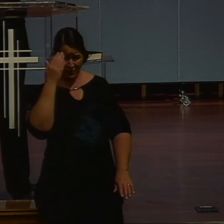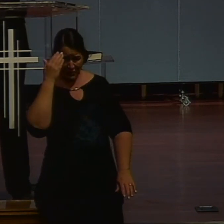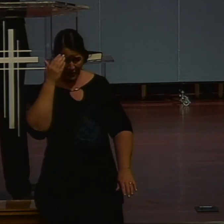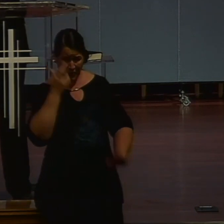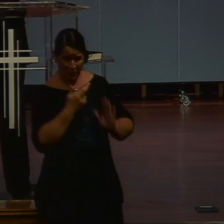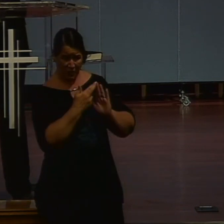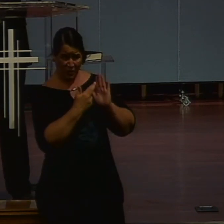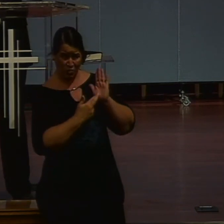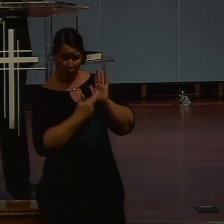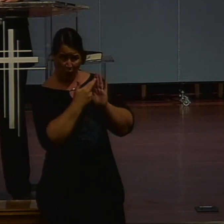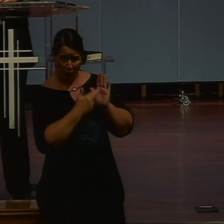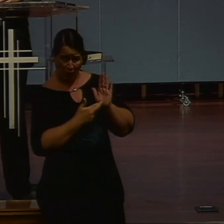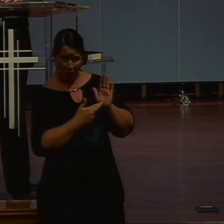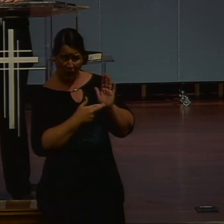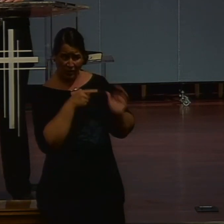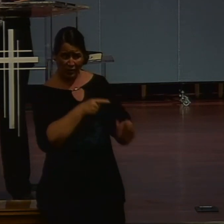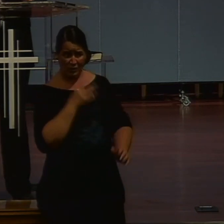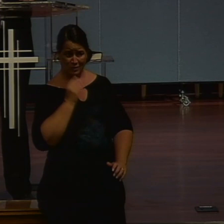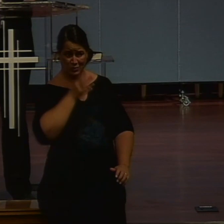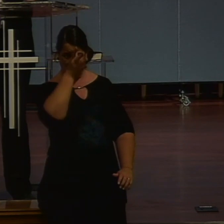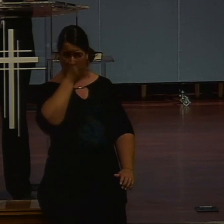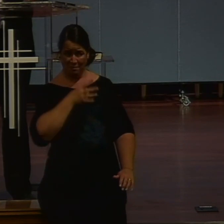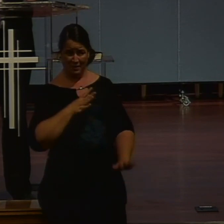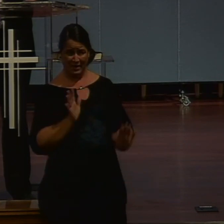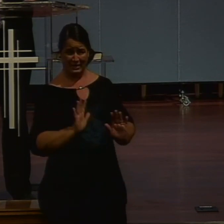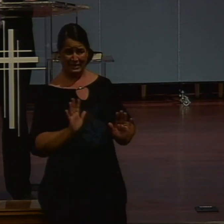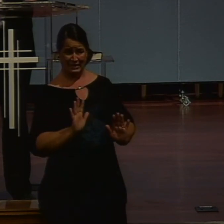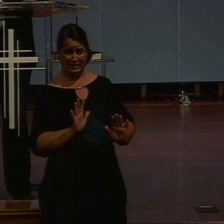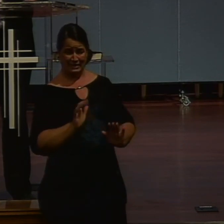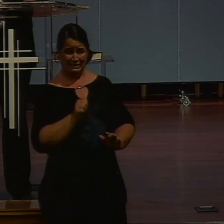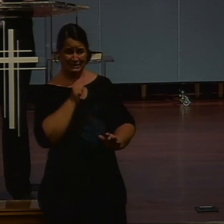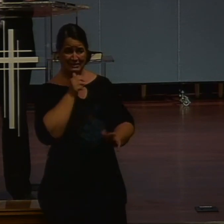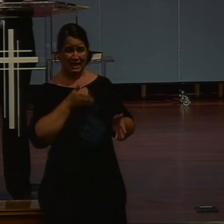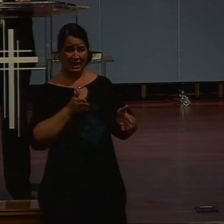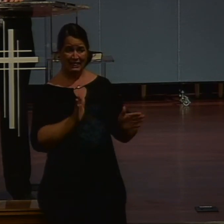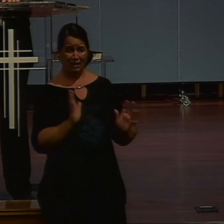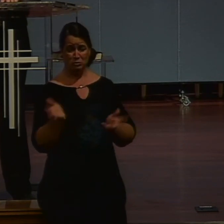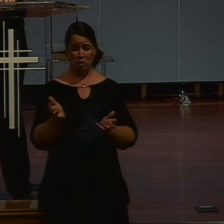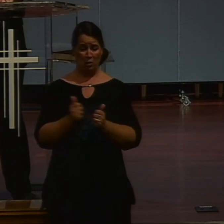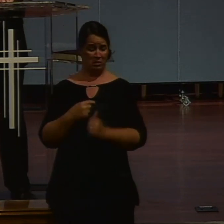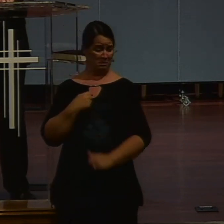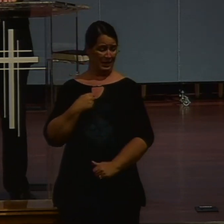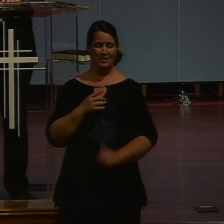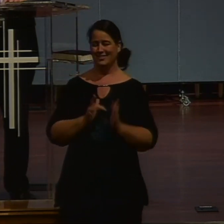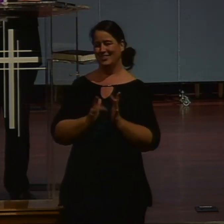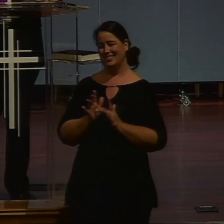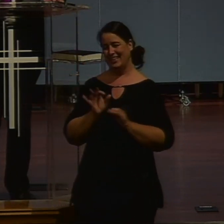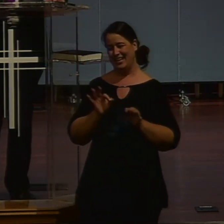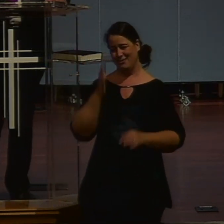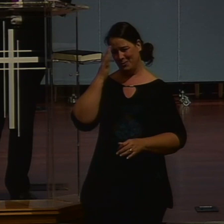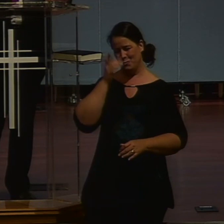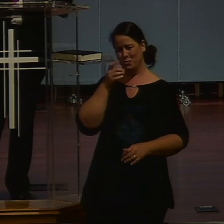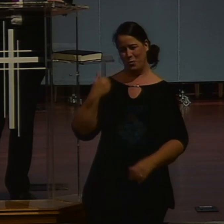This is a Jewish man. You're not supposed to have any. Dealings with me. And Jesus said. Hope you only